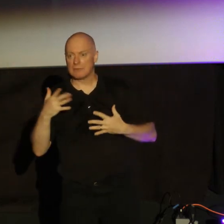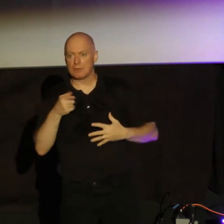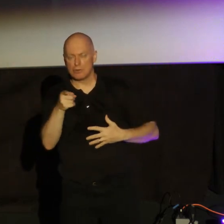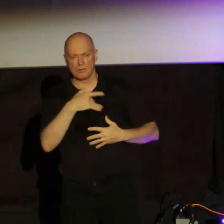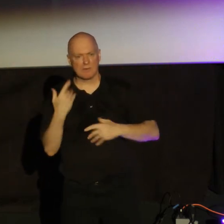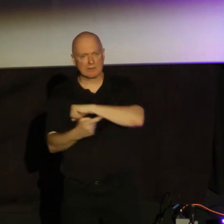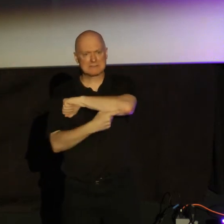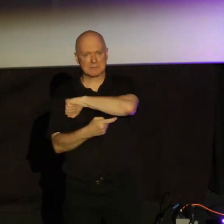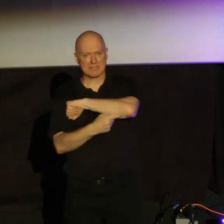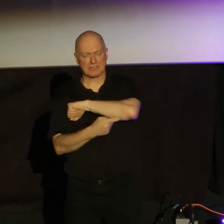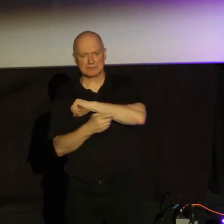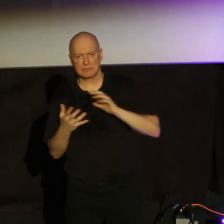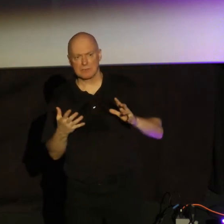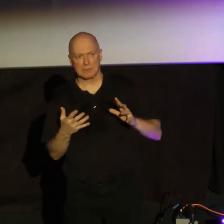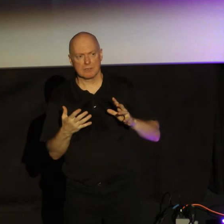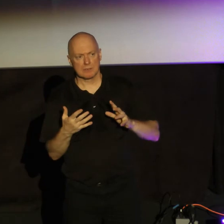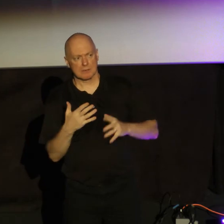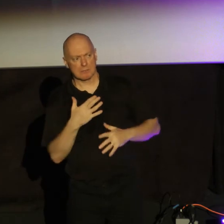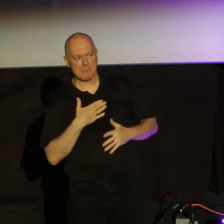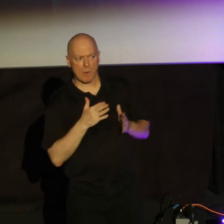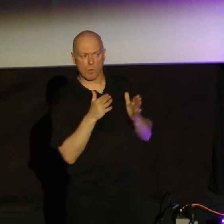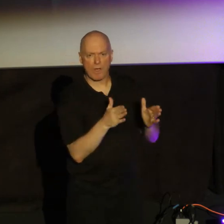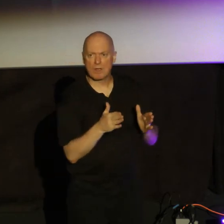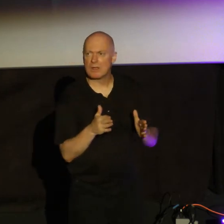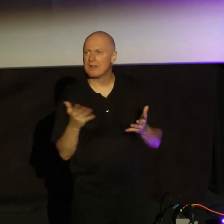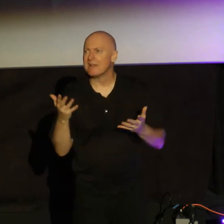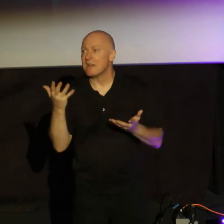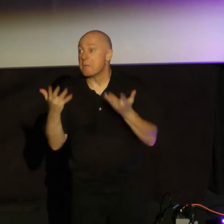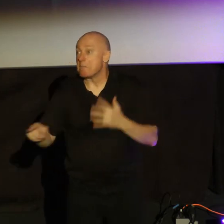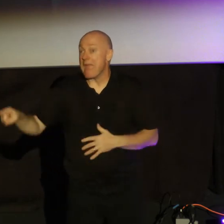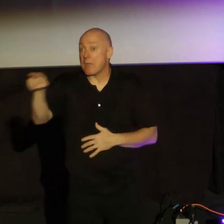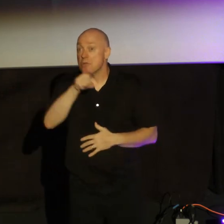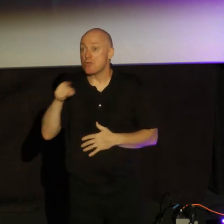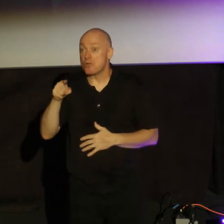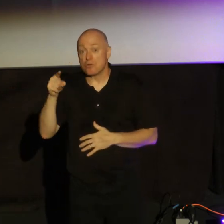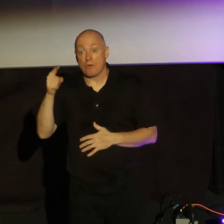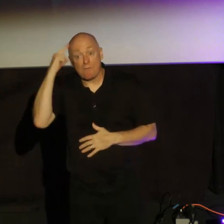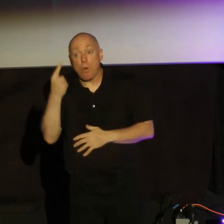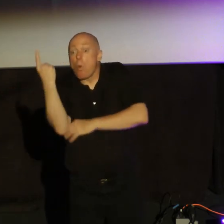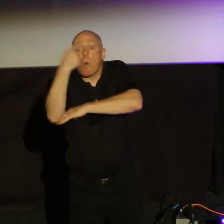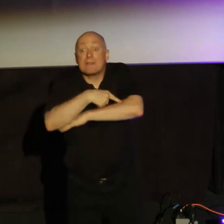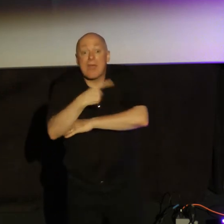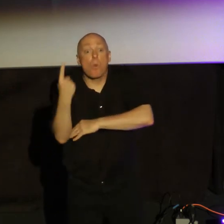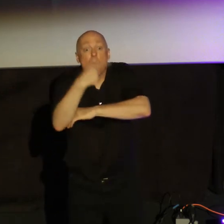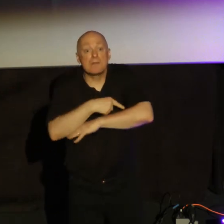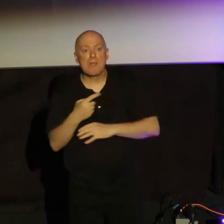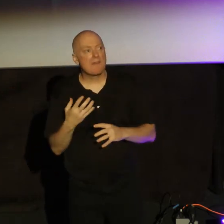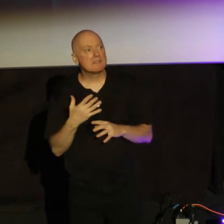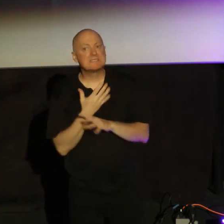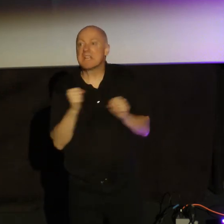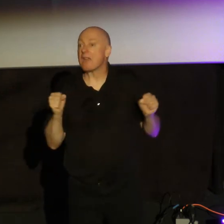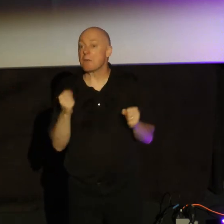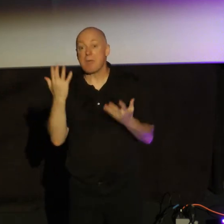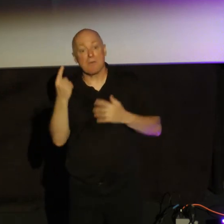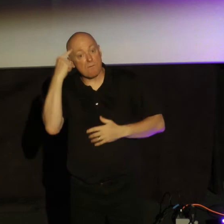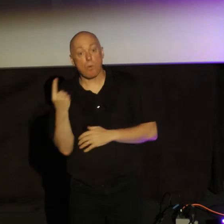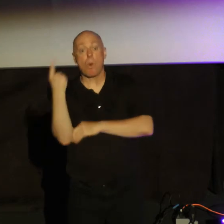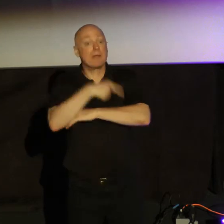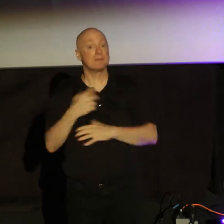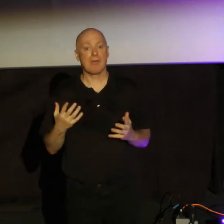to do things your own way than today. And maybe, you know what, for a day, maybe for a day it'll be safe. Maybe for a day things, the pressure